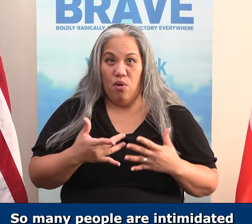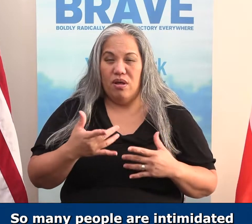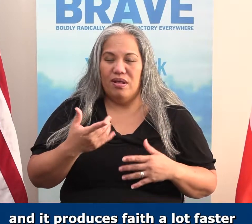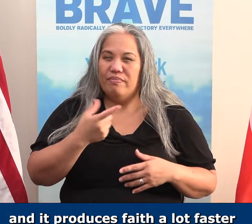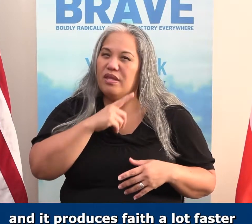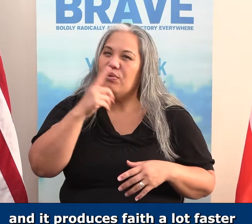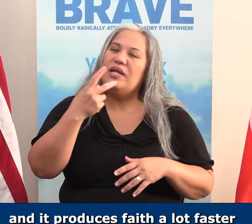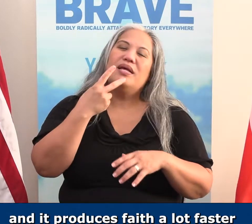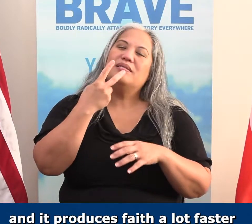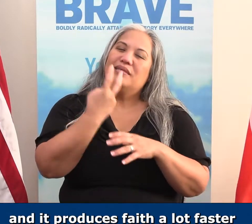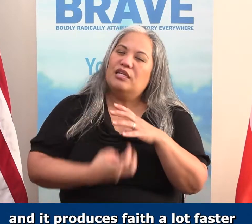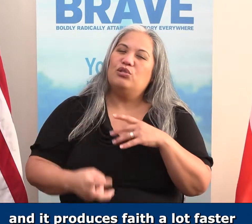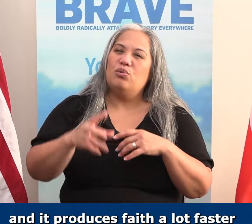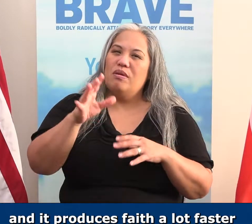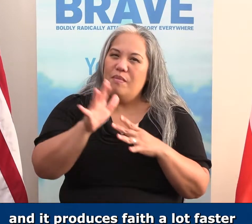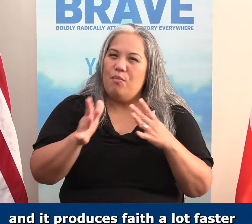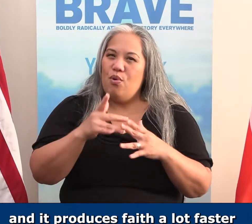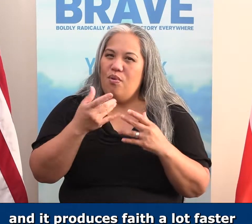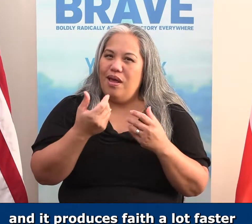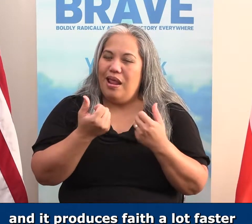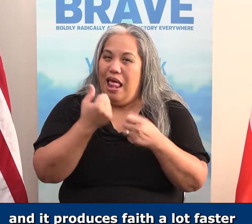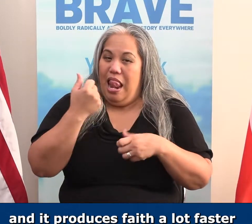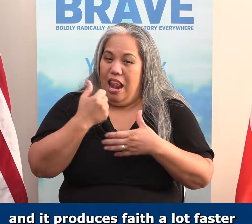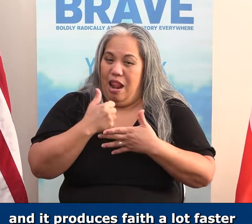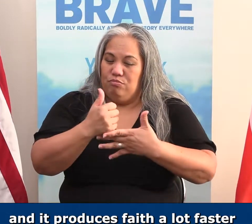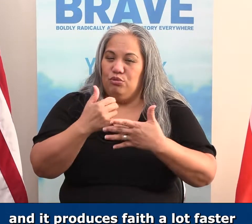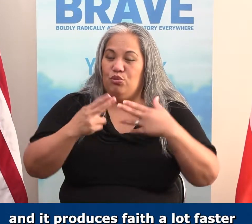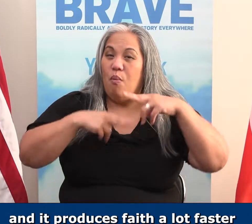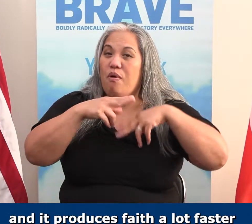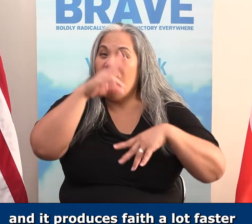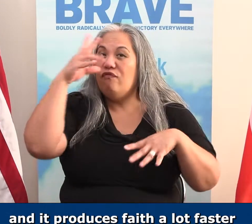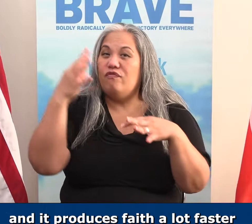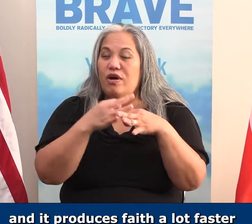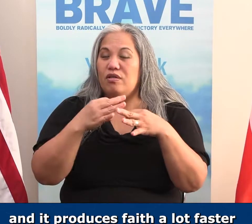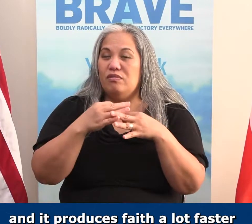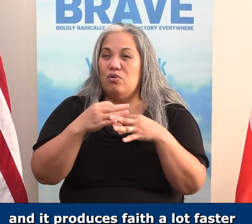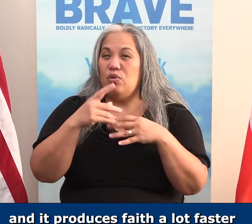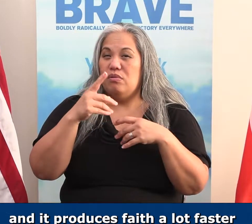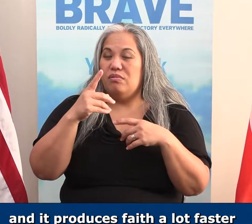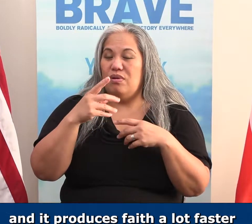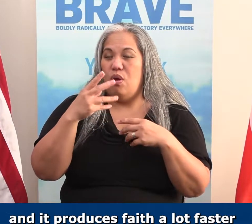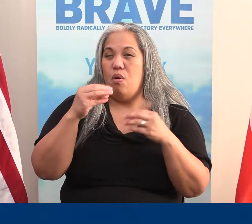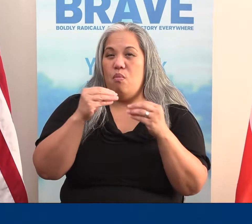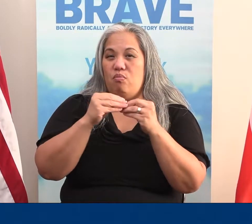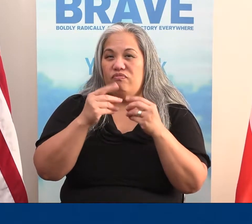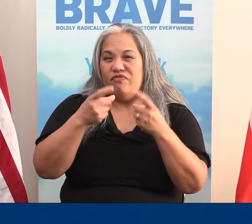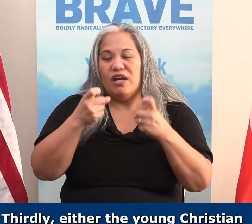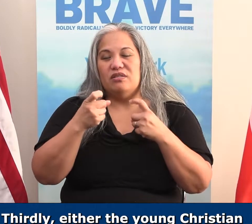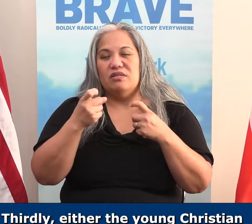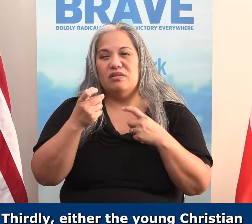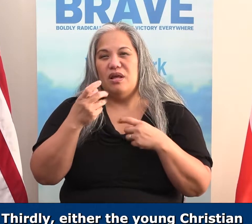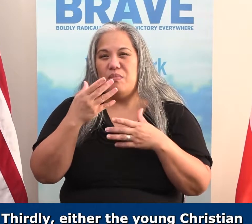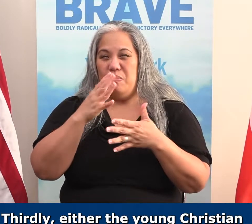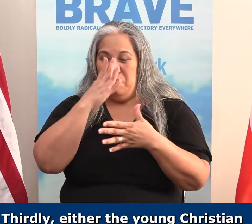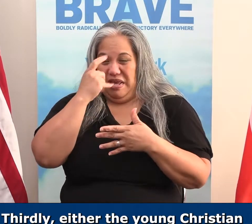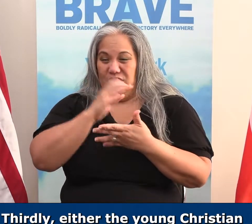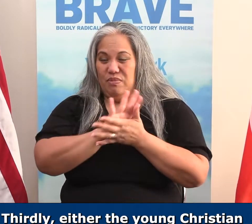it. And it produces faith a lot faster when they feel comfortable with it. Thirdly, either